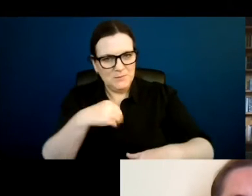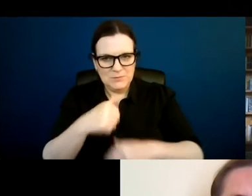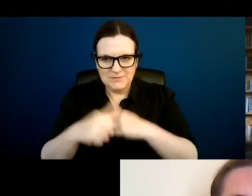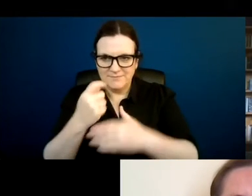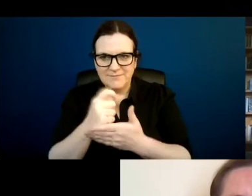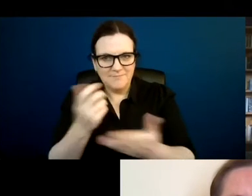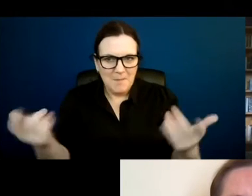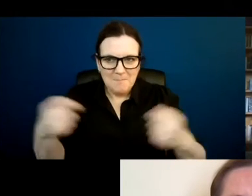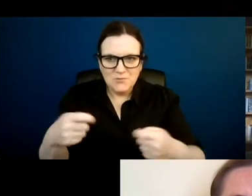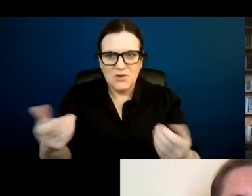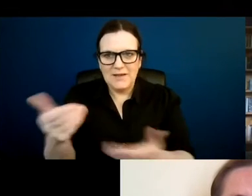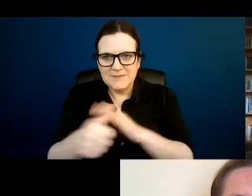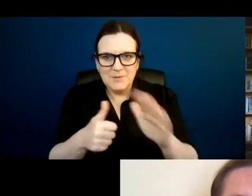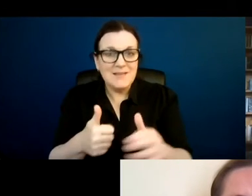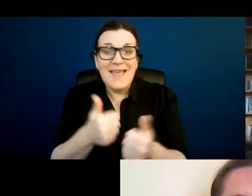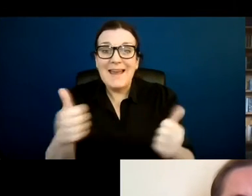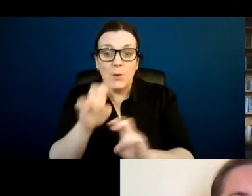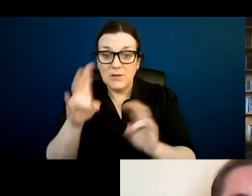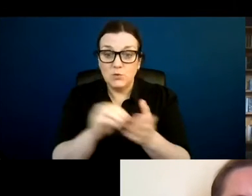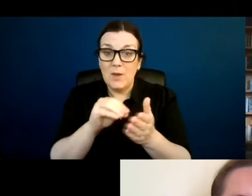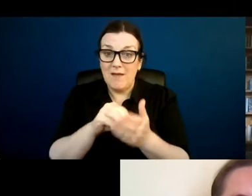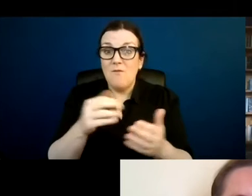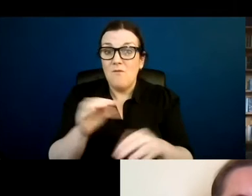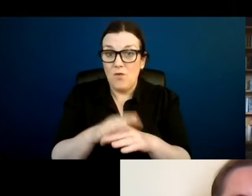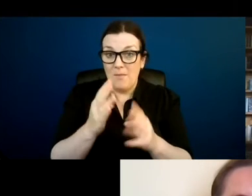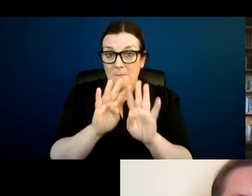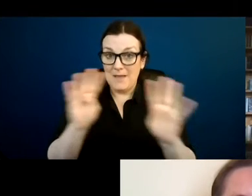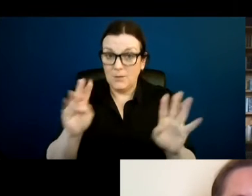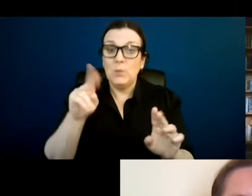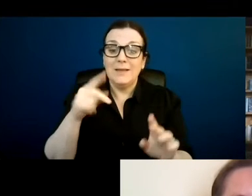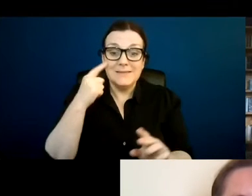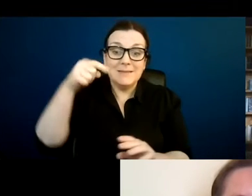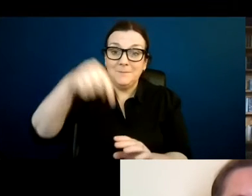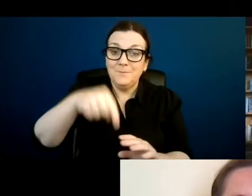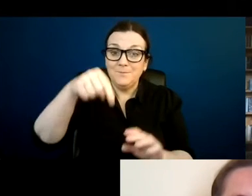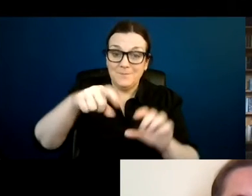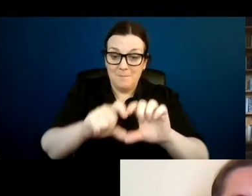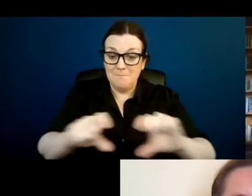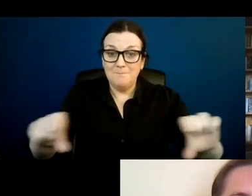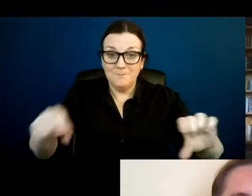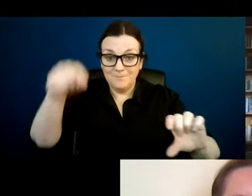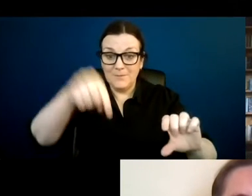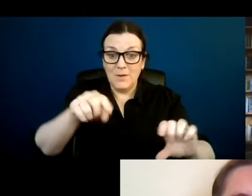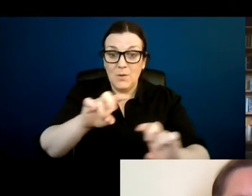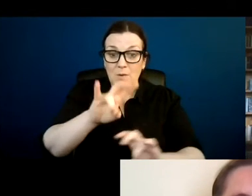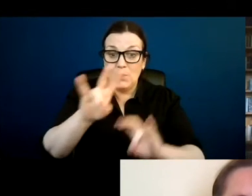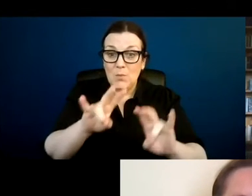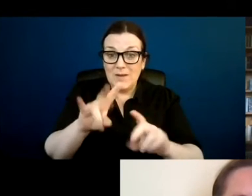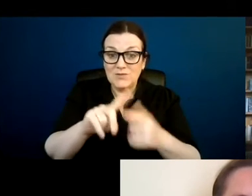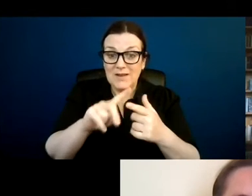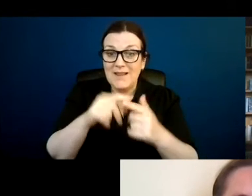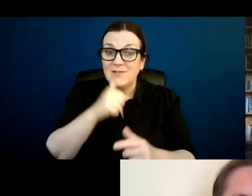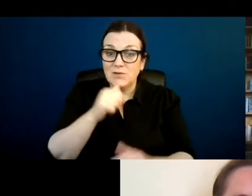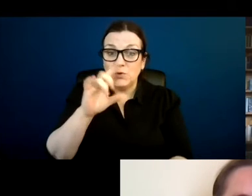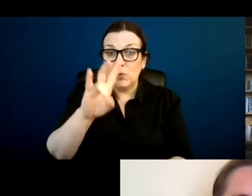you can submit any questions you have for the panelists through the Q&A function and Eleanor will moderate some of those